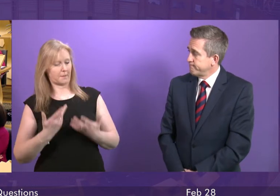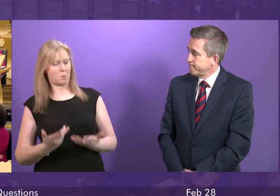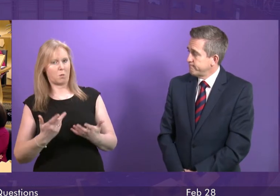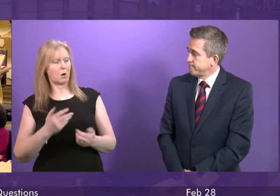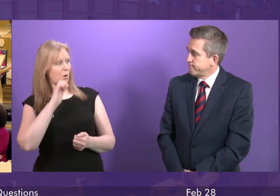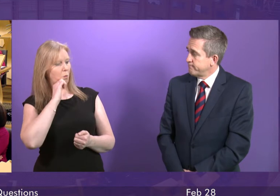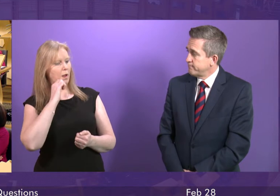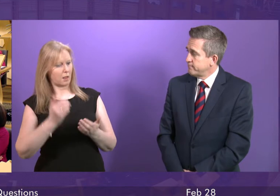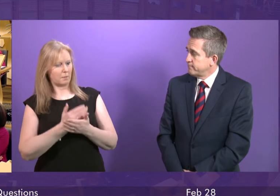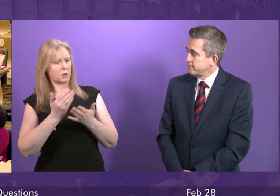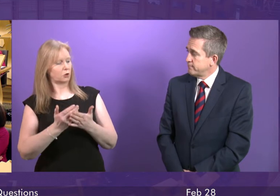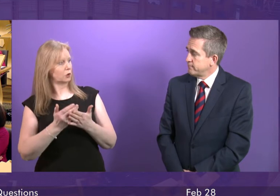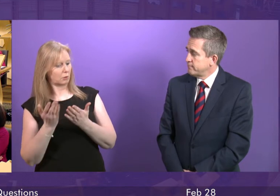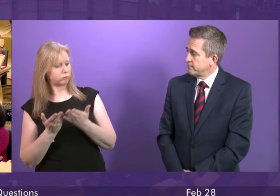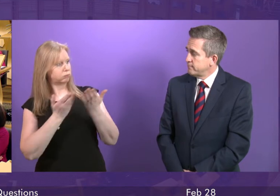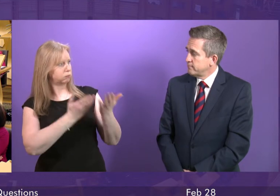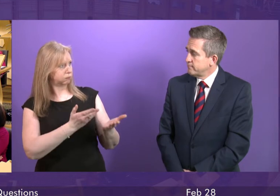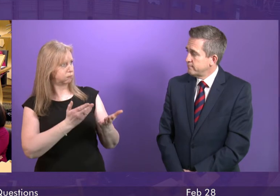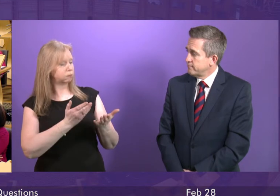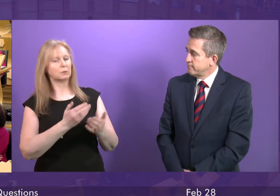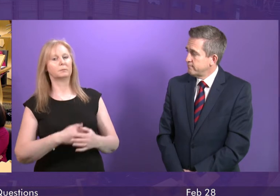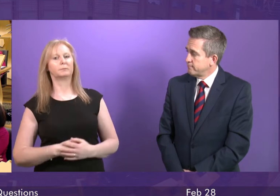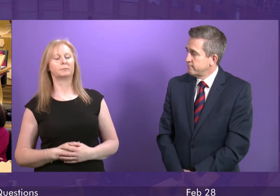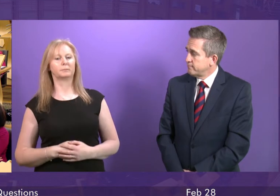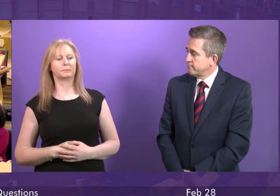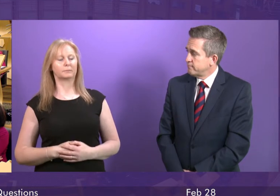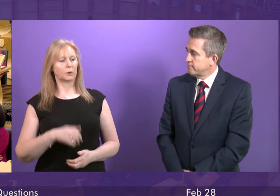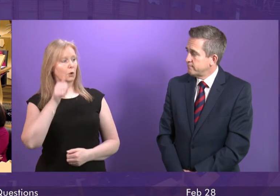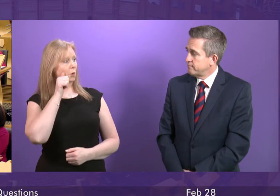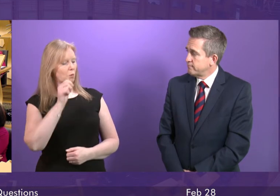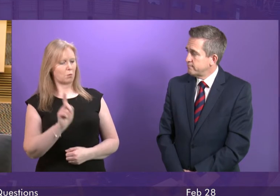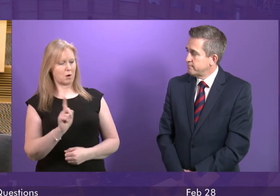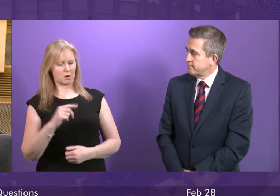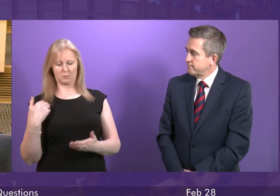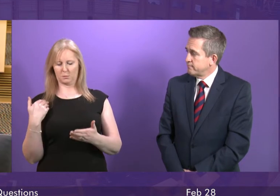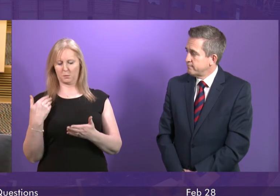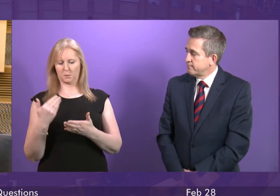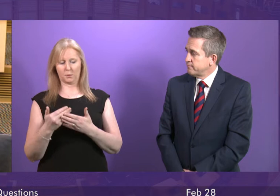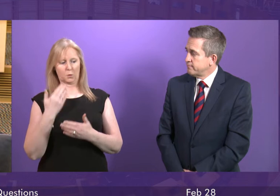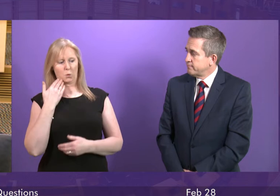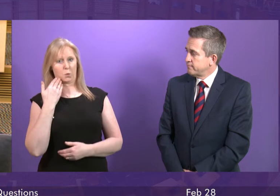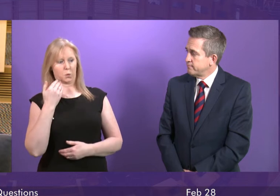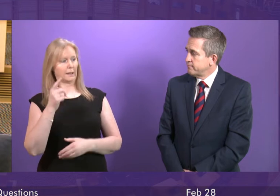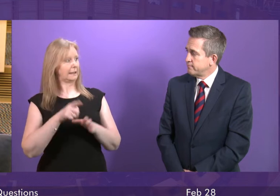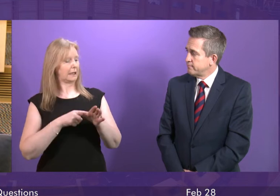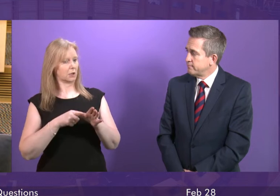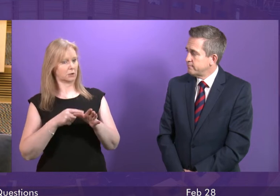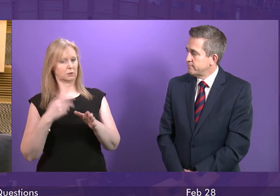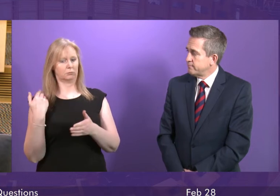that it is provided to Jackson Carlaw. What I do know is that over recent years this trend started when I was Health